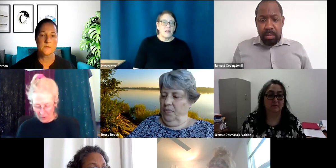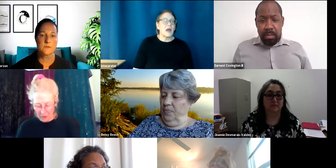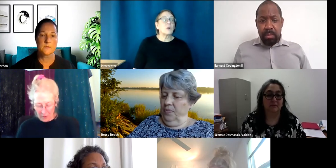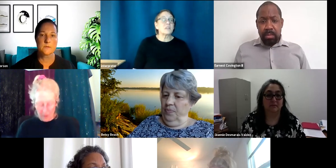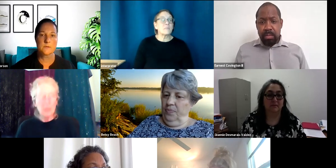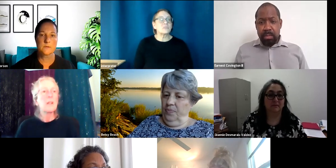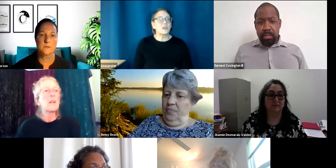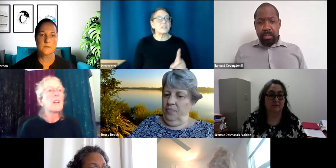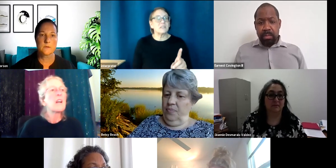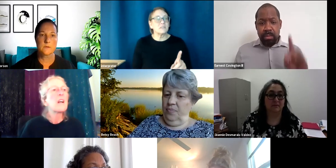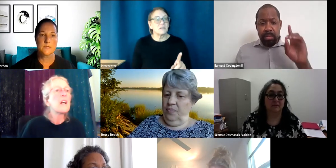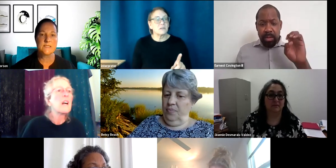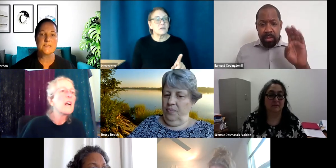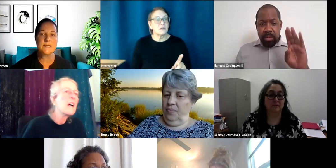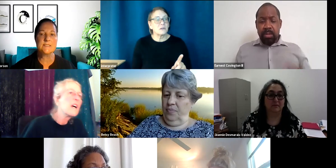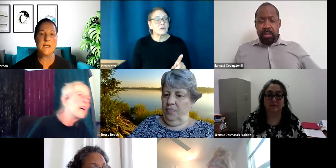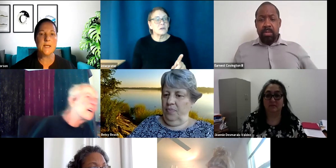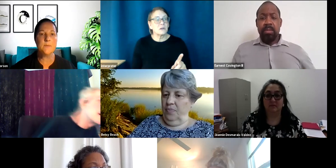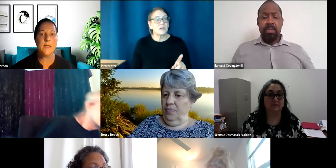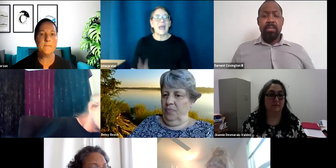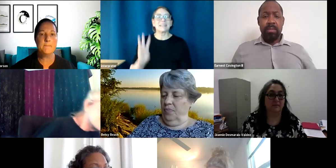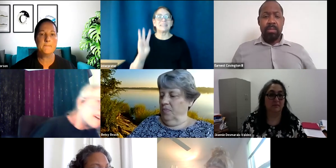At what time? I'm sorry, Denise. 6 to 8pm.